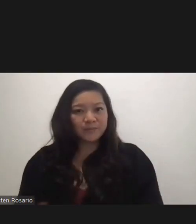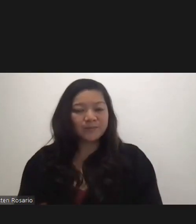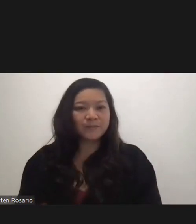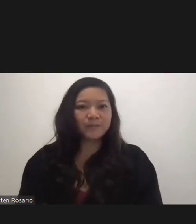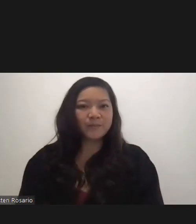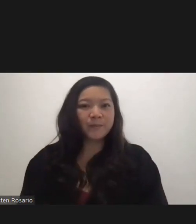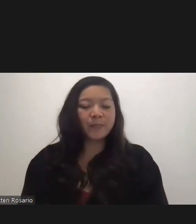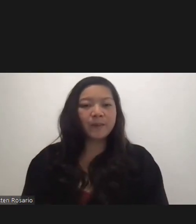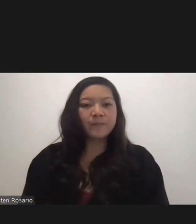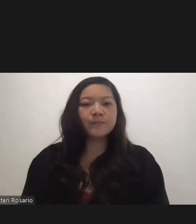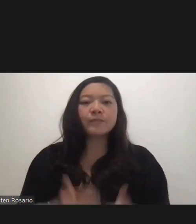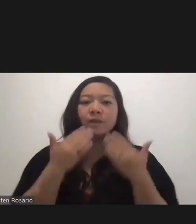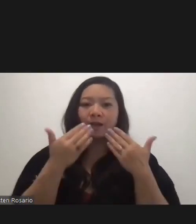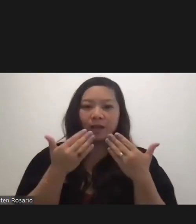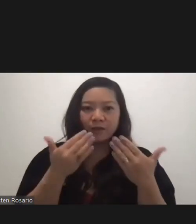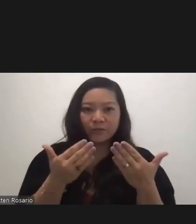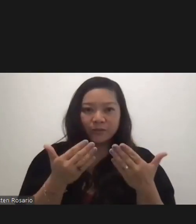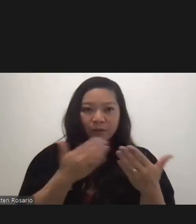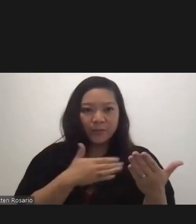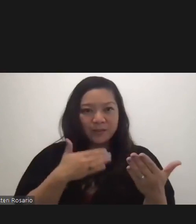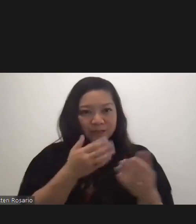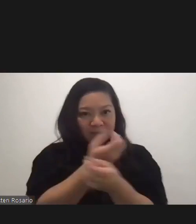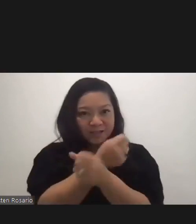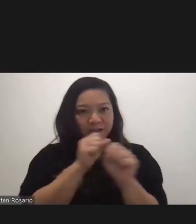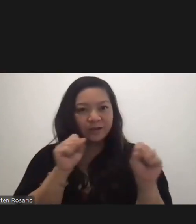Thank you so much for tuning in. Please be safe.